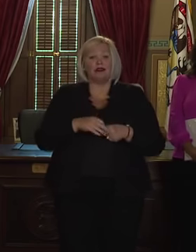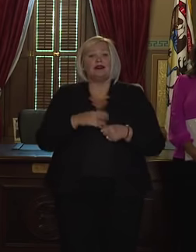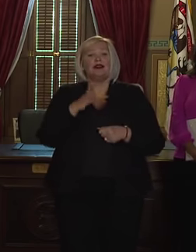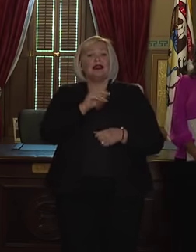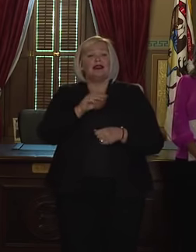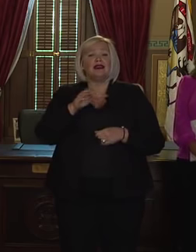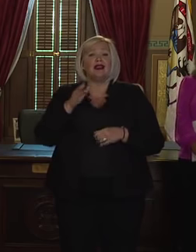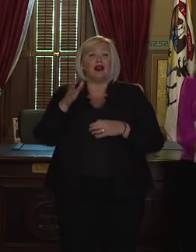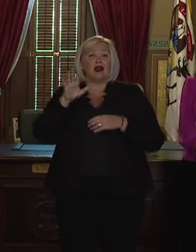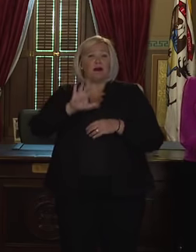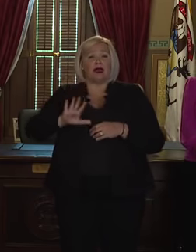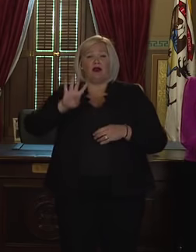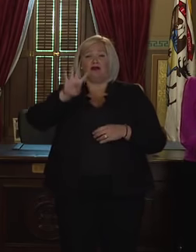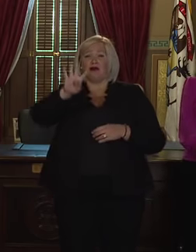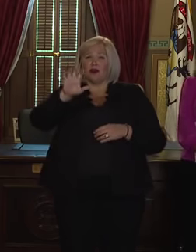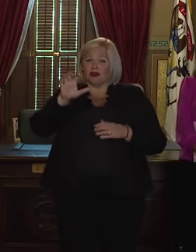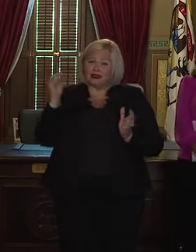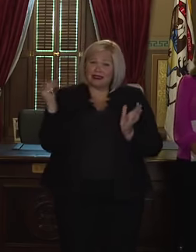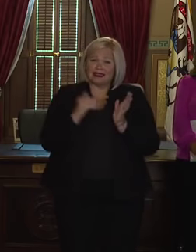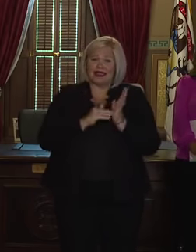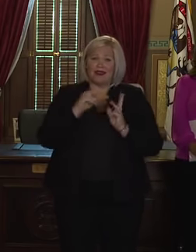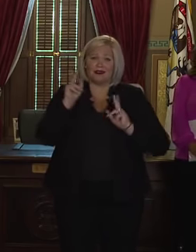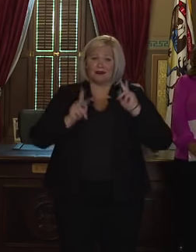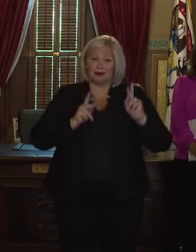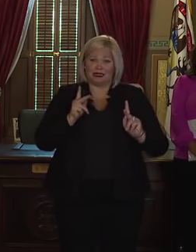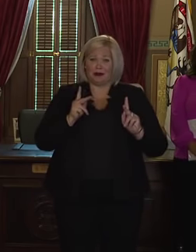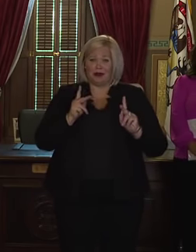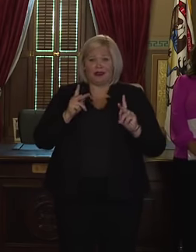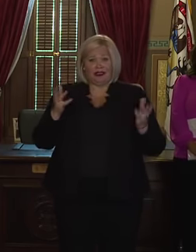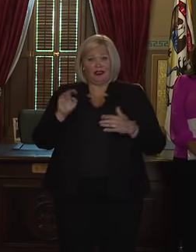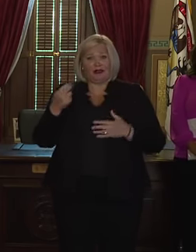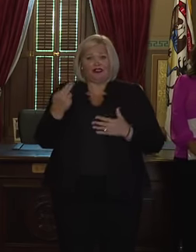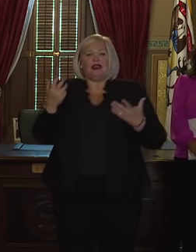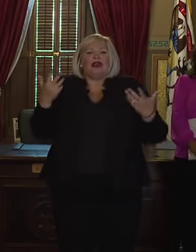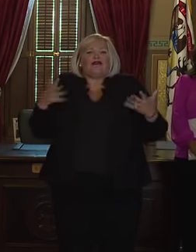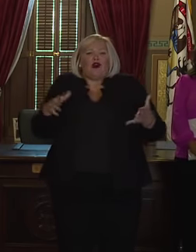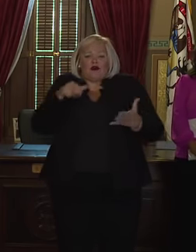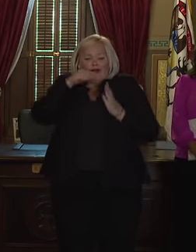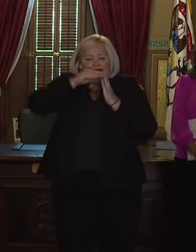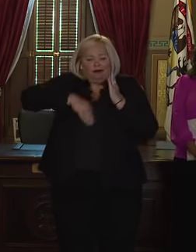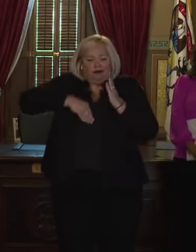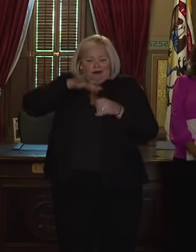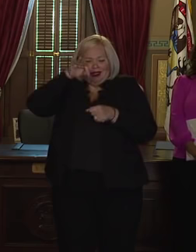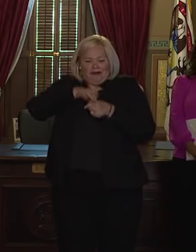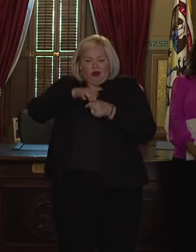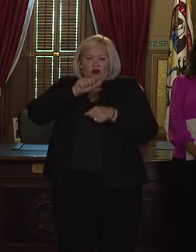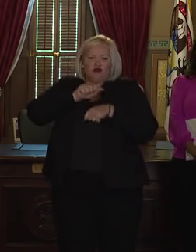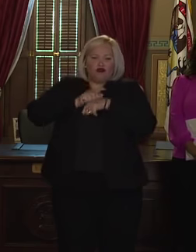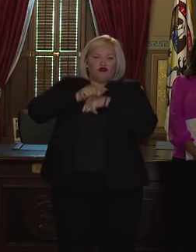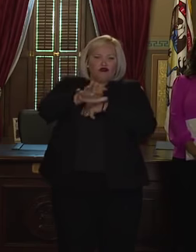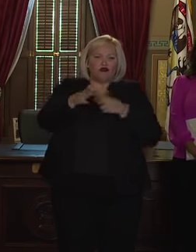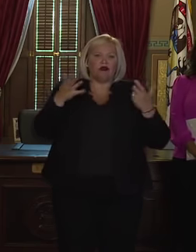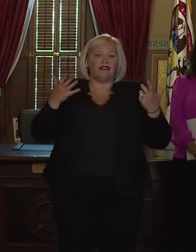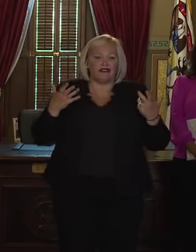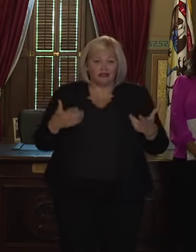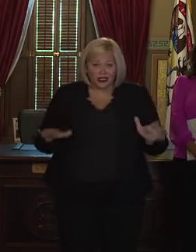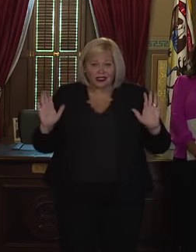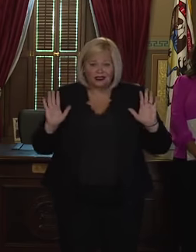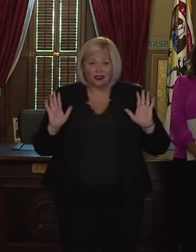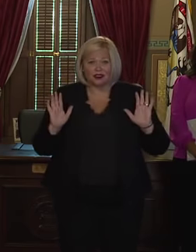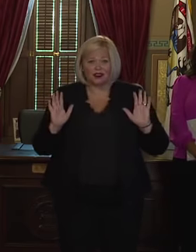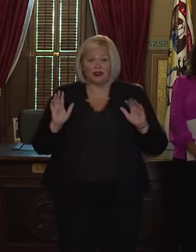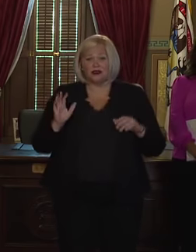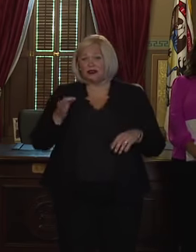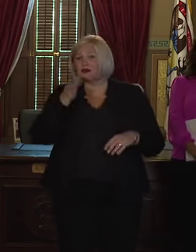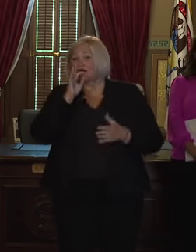400,000 voters in Michigan have already voted and returned their ballots to be counted. And four weeks from